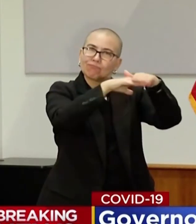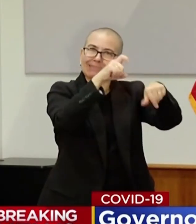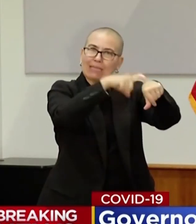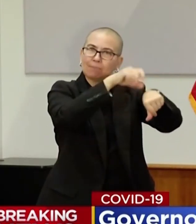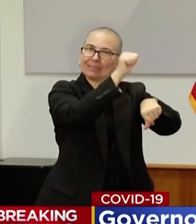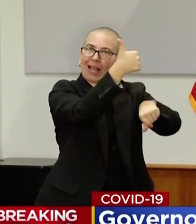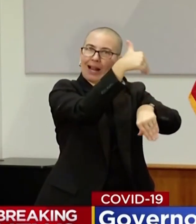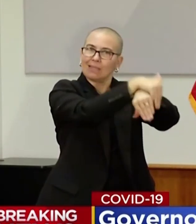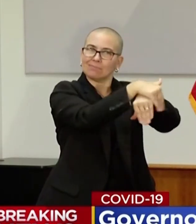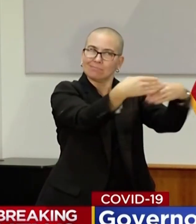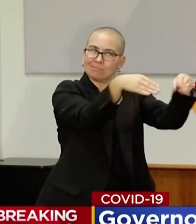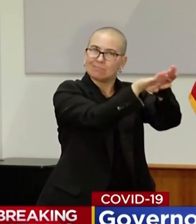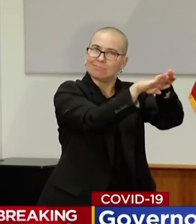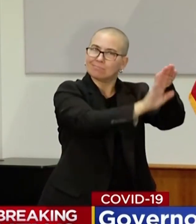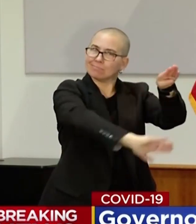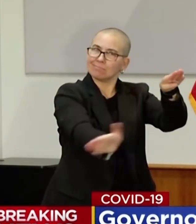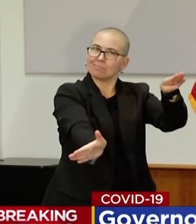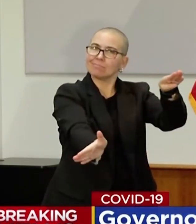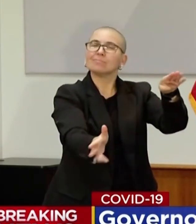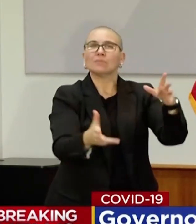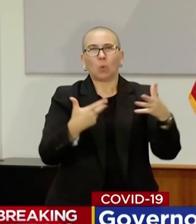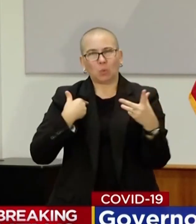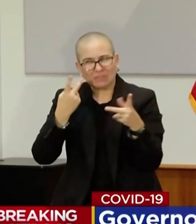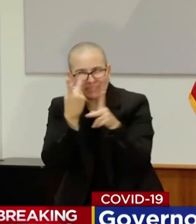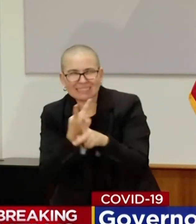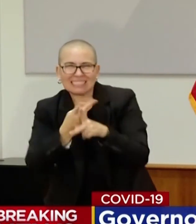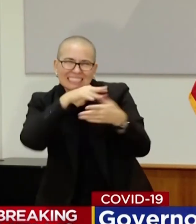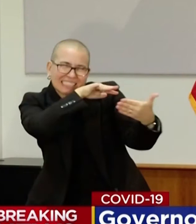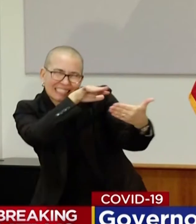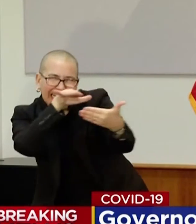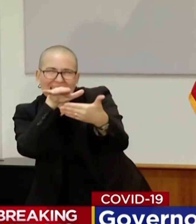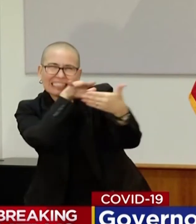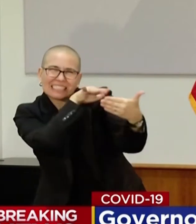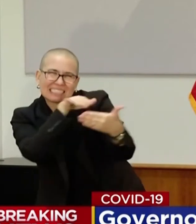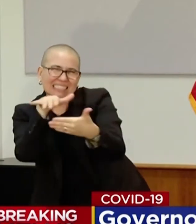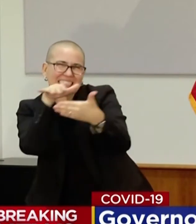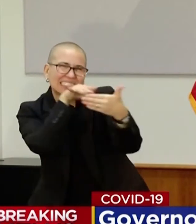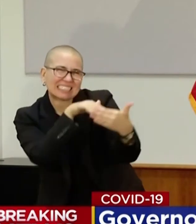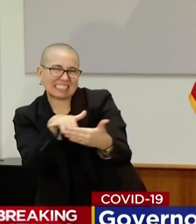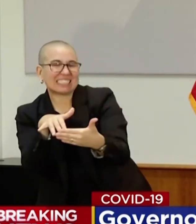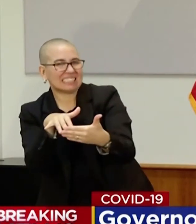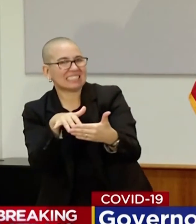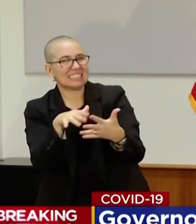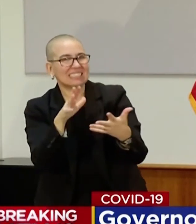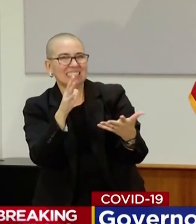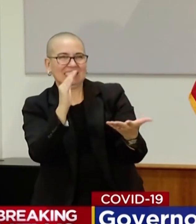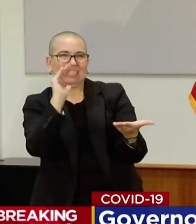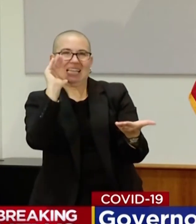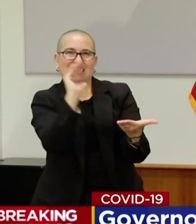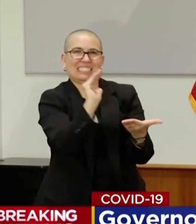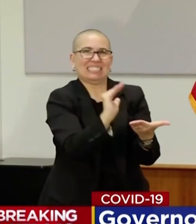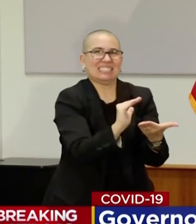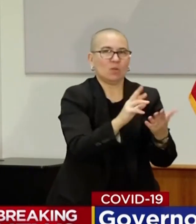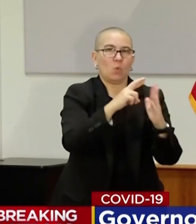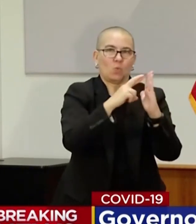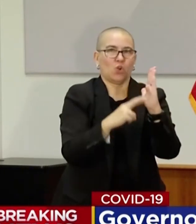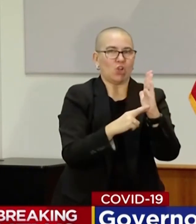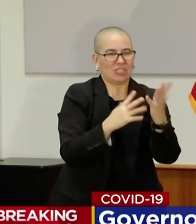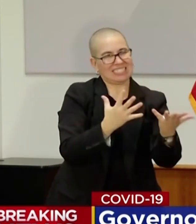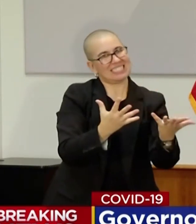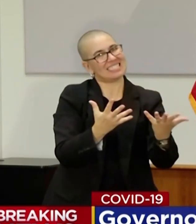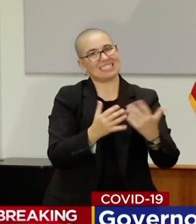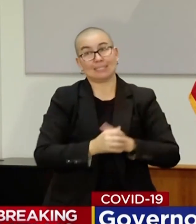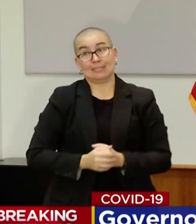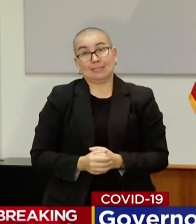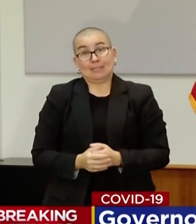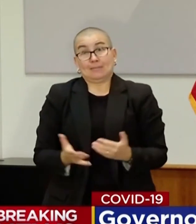on nonstop, I think it's obvious we're going to have to do more mitigation measures. The thing I would ask is again, and I would ask each of you to do